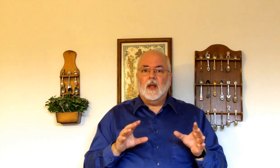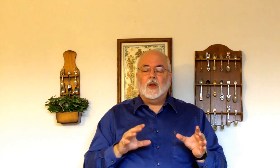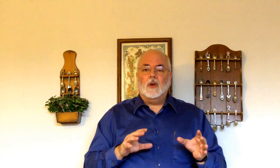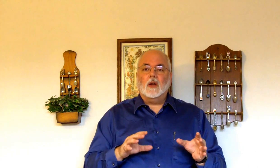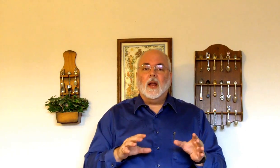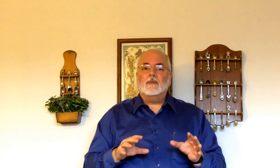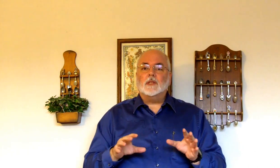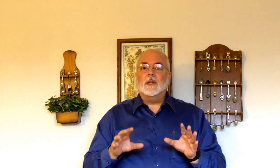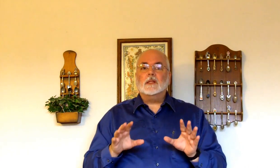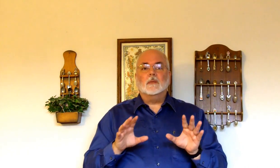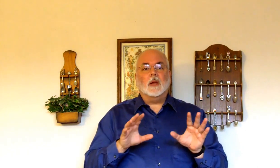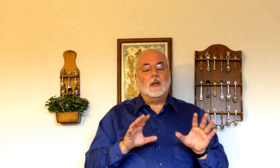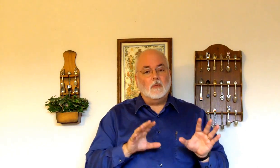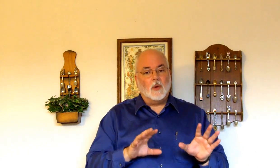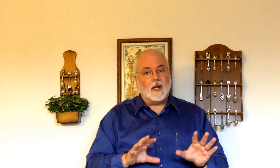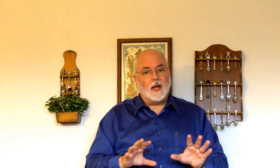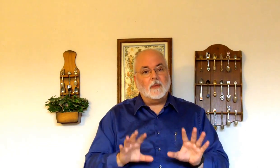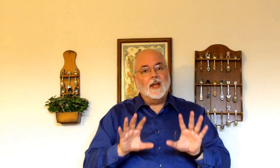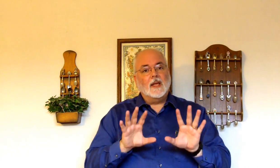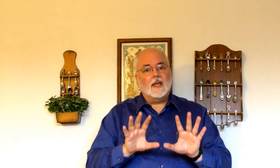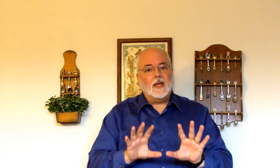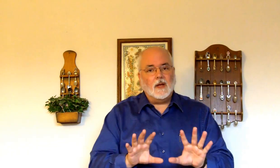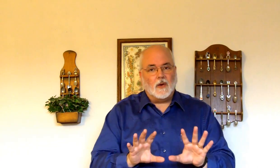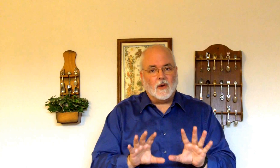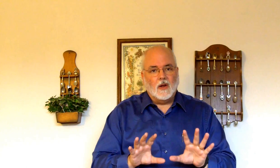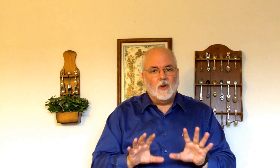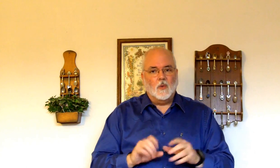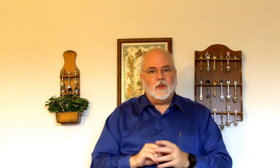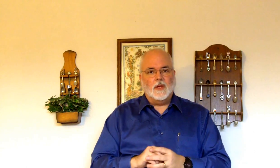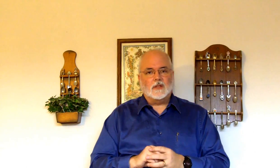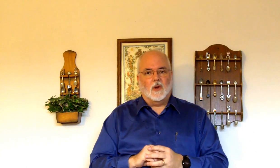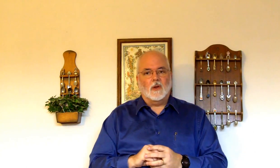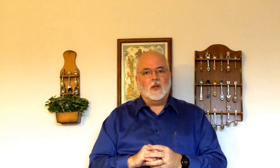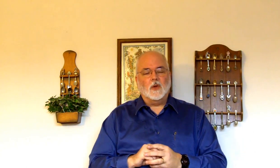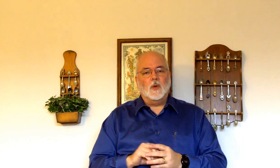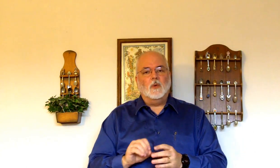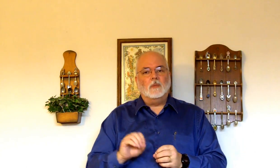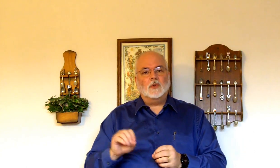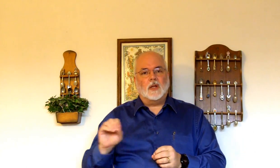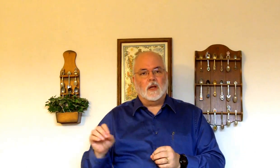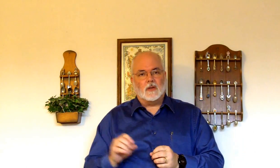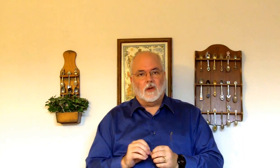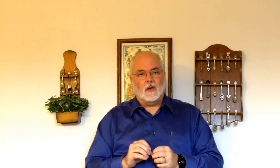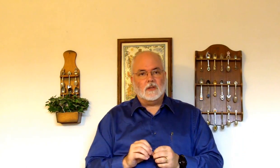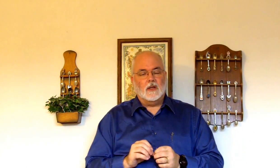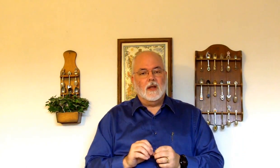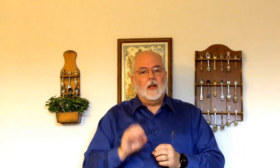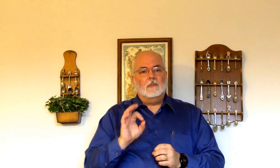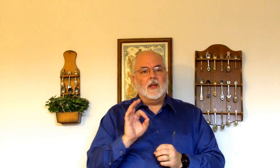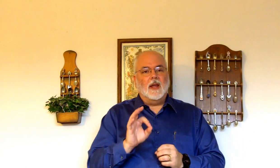You're going to have to spend some. A little more time. Here. With this song. Than you will with most of the other songs. But get.